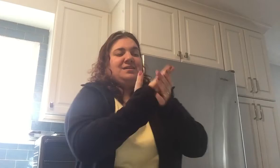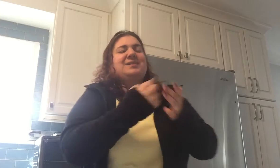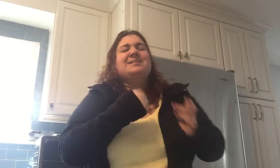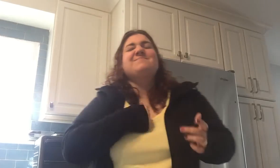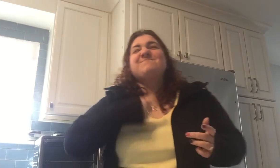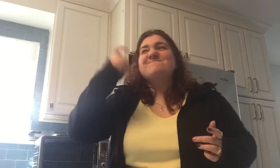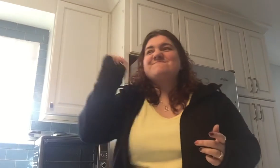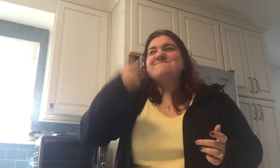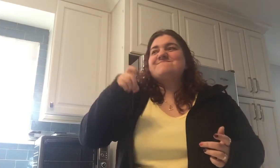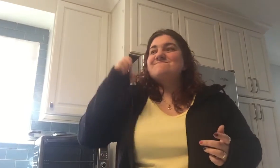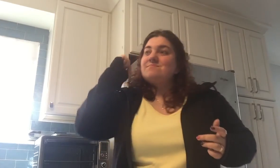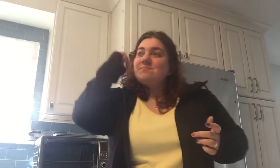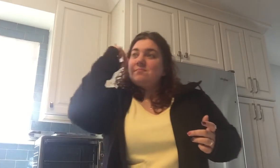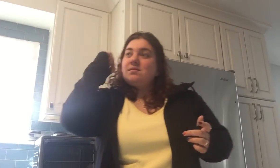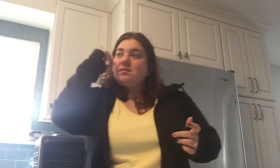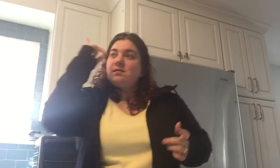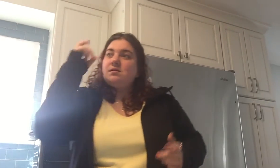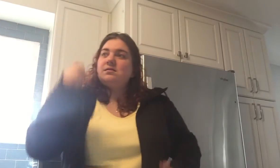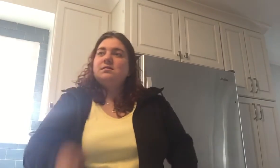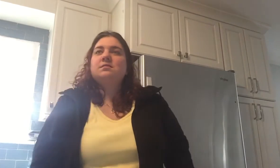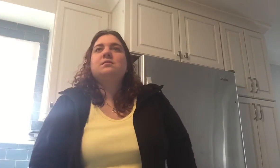That's all I need to know